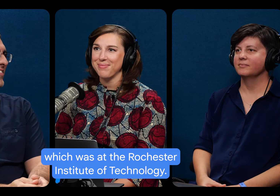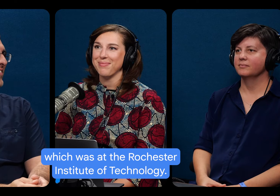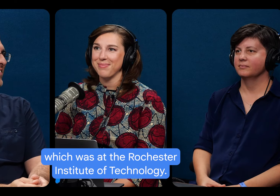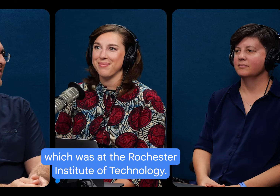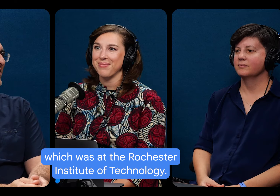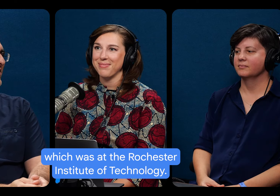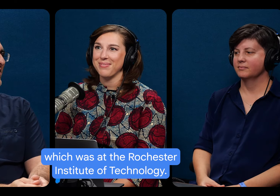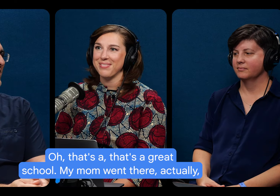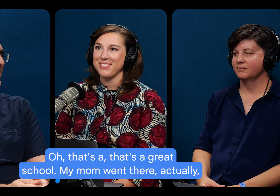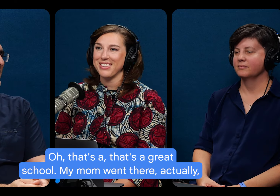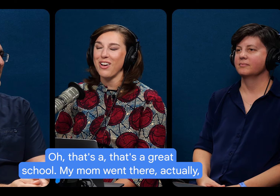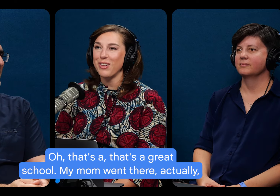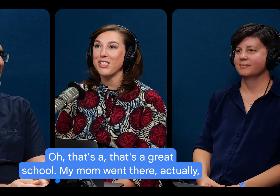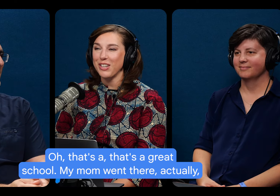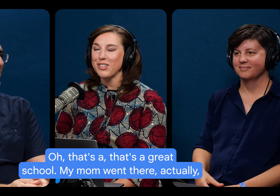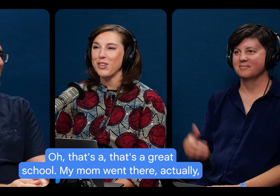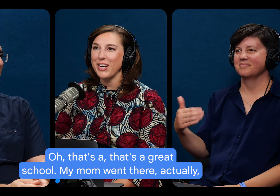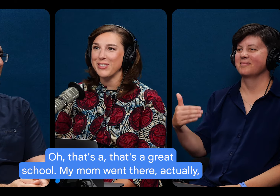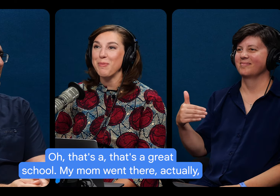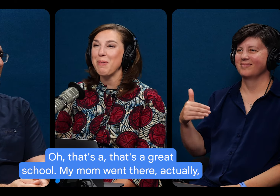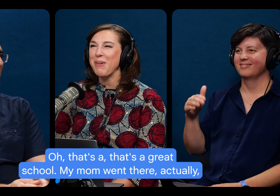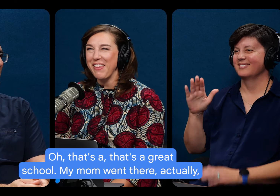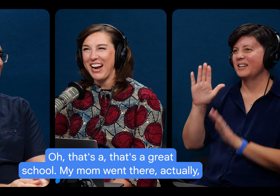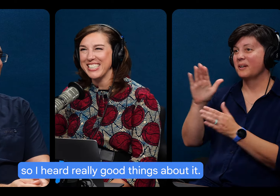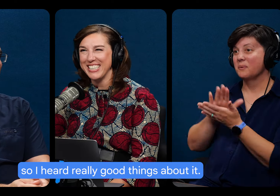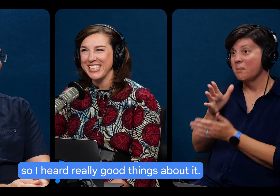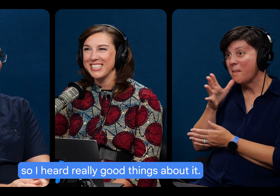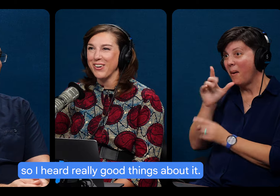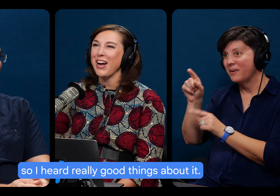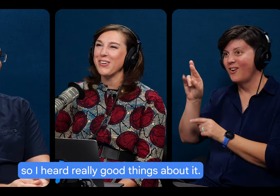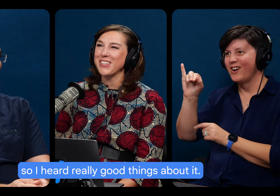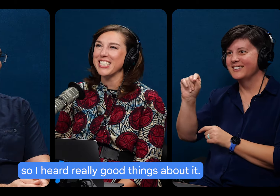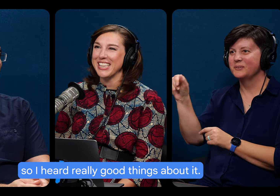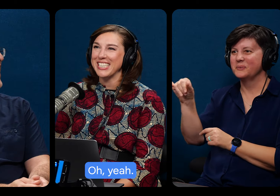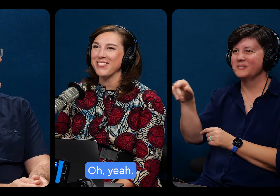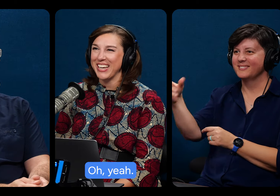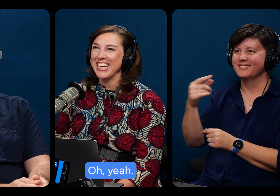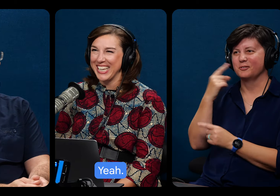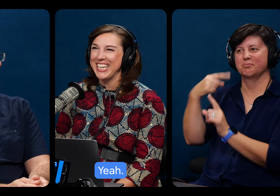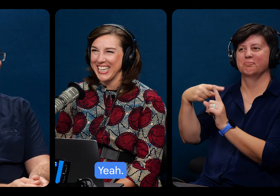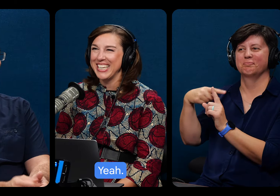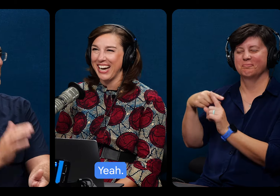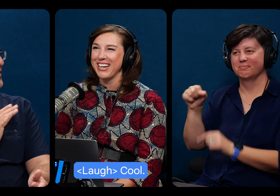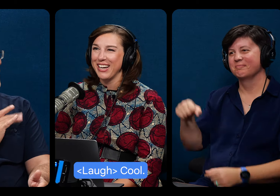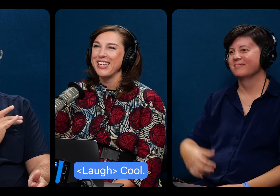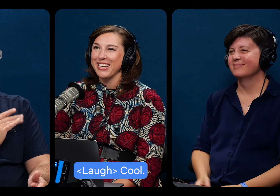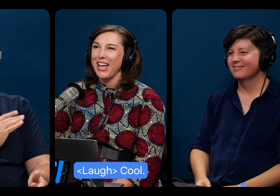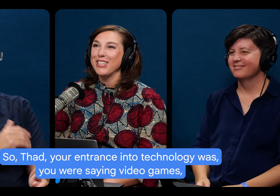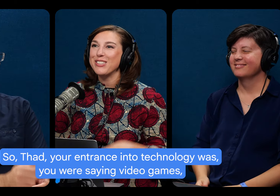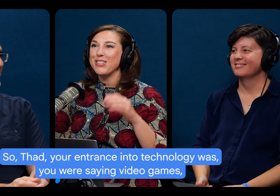Rochester Institute of Technology. Oh, that's a great school. My mom went there, actually. So I heard really good things about it. Oh, yeah. Yeah.